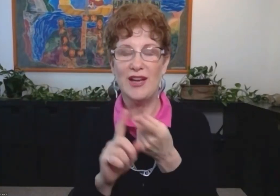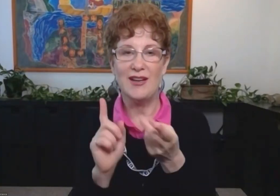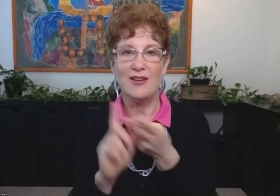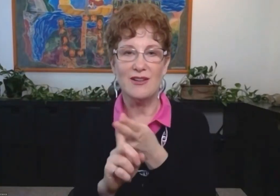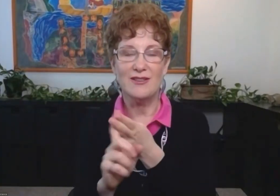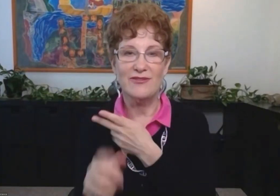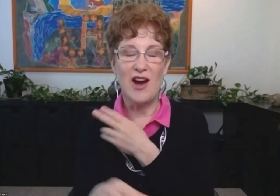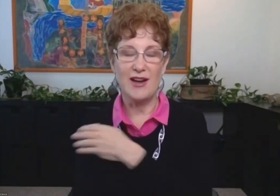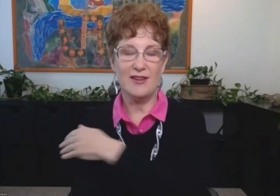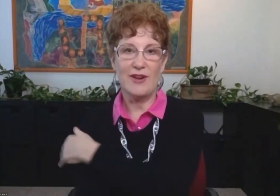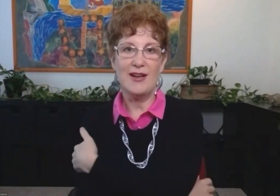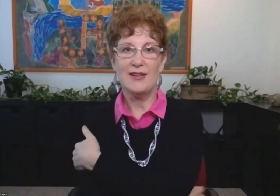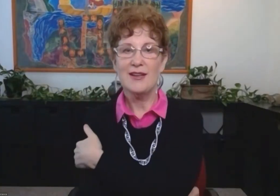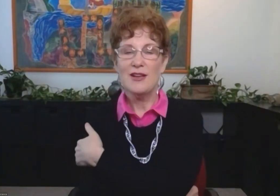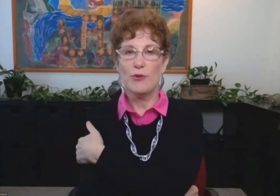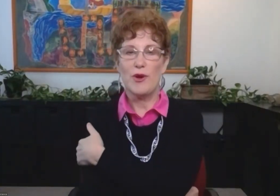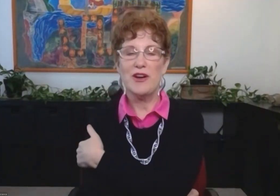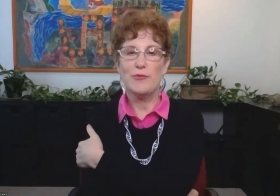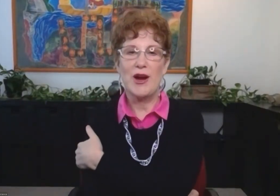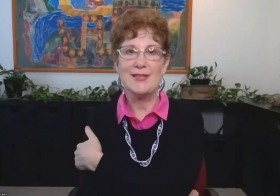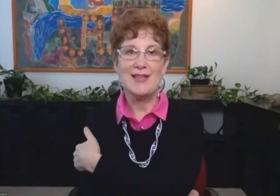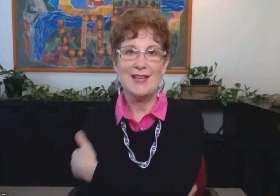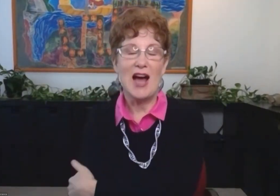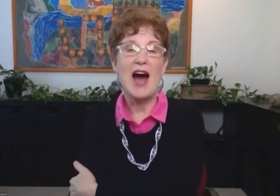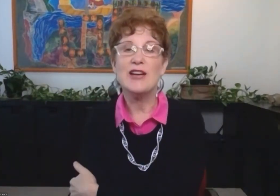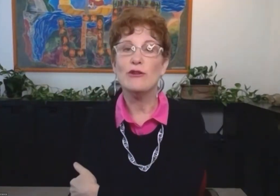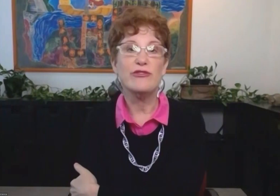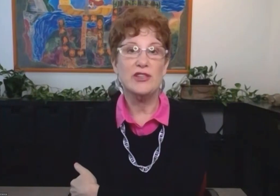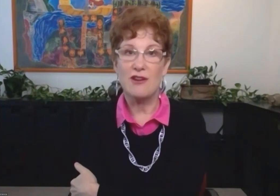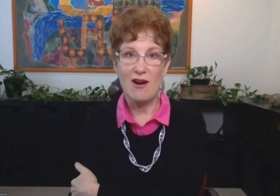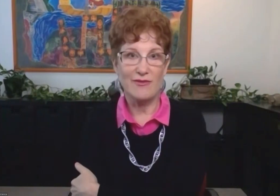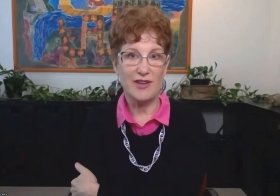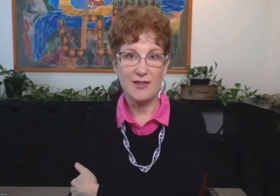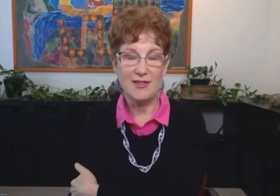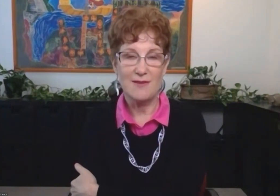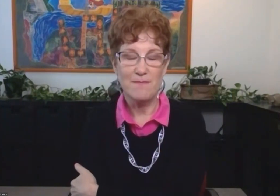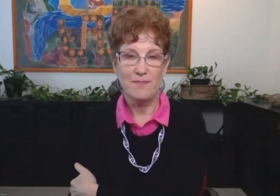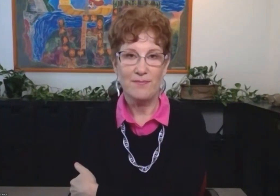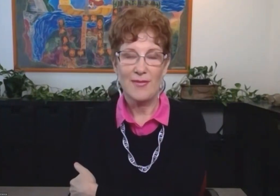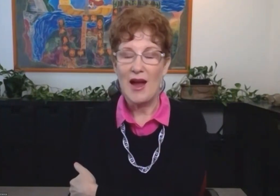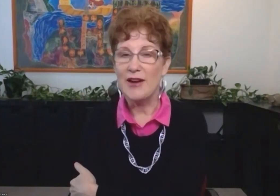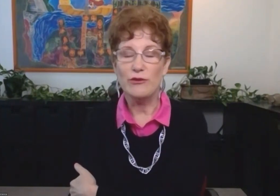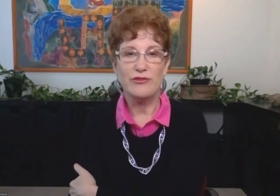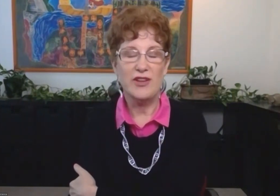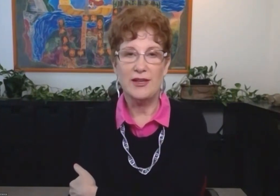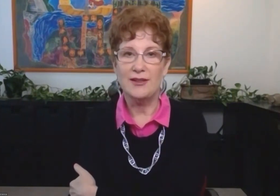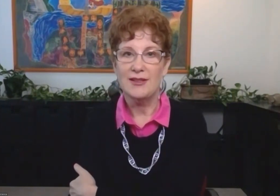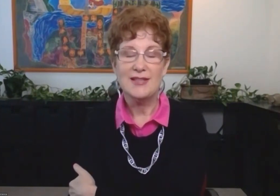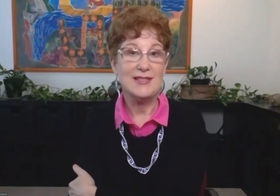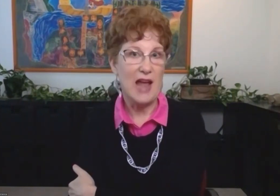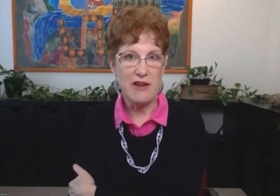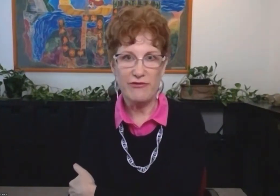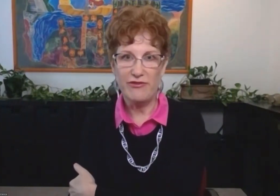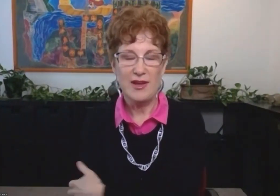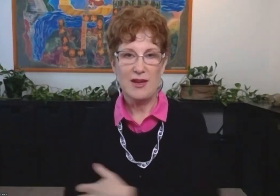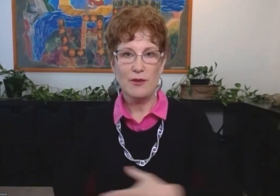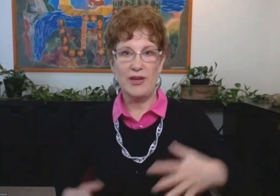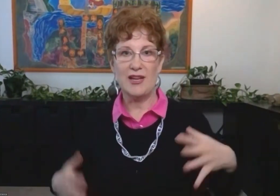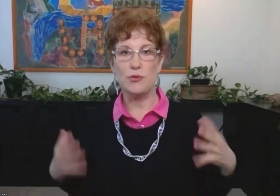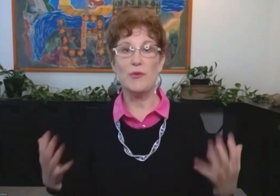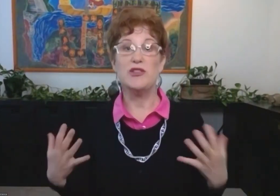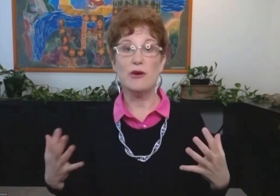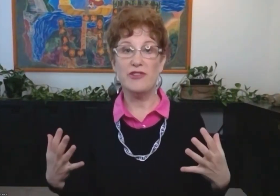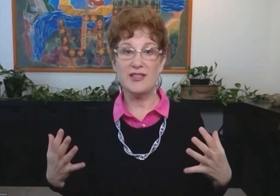your food and your fire, right? Your primitive brain says, I don't feel confident. I don't feel safe.